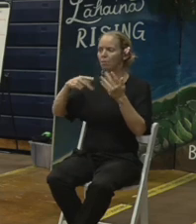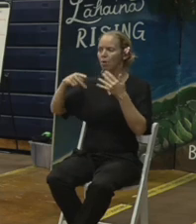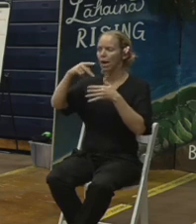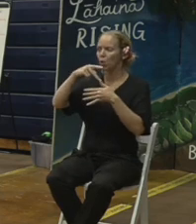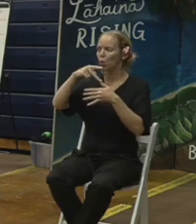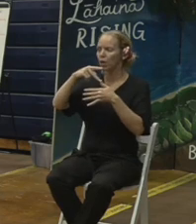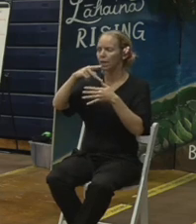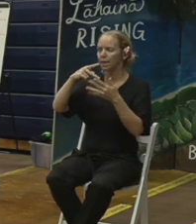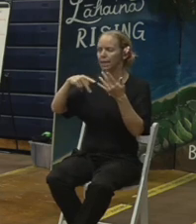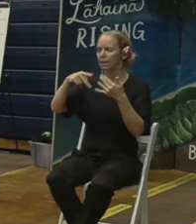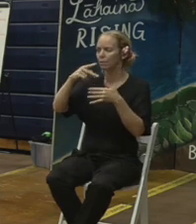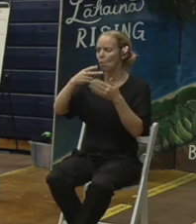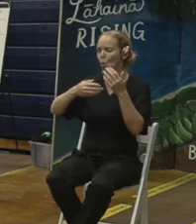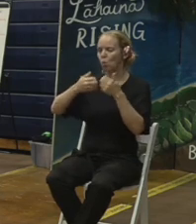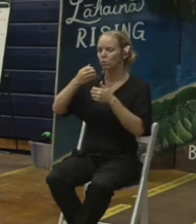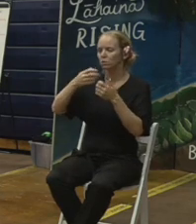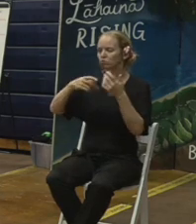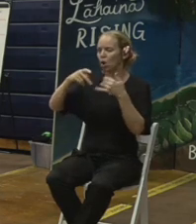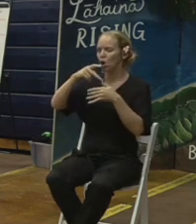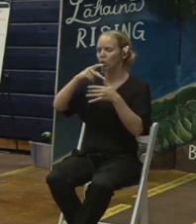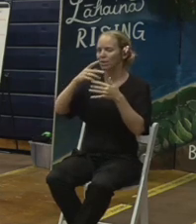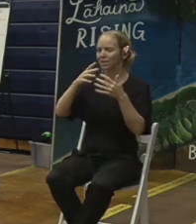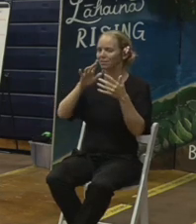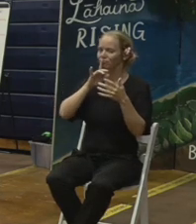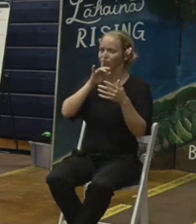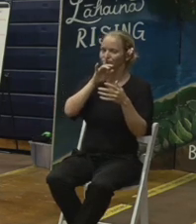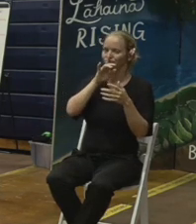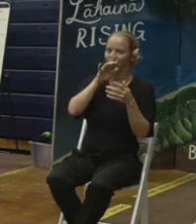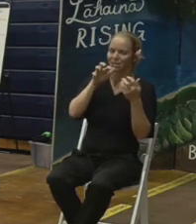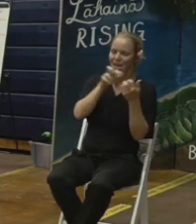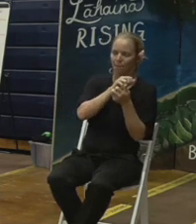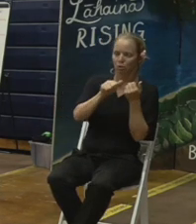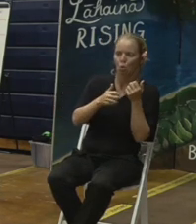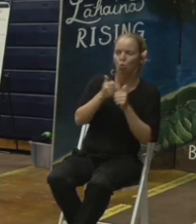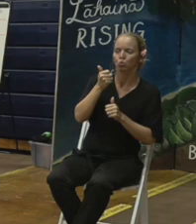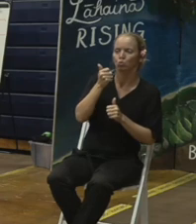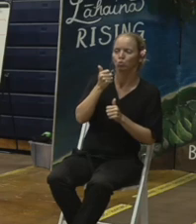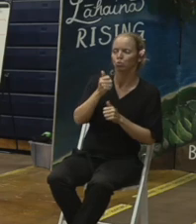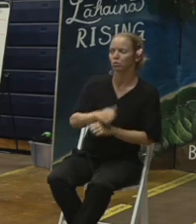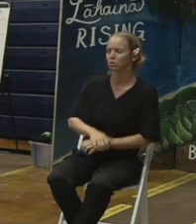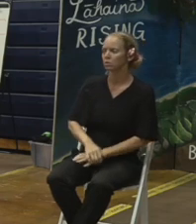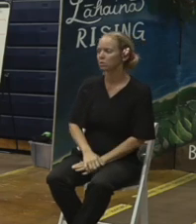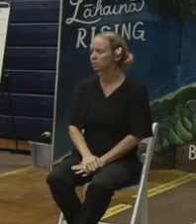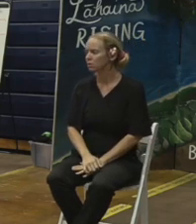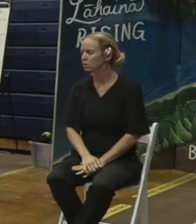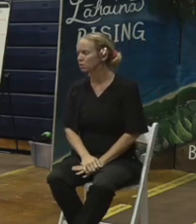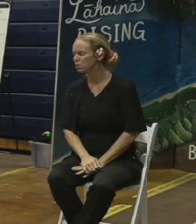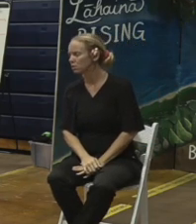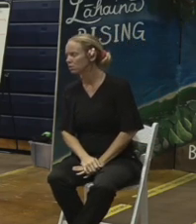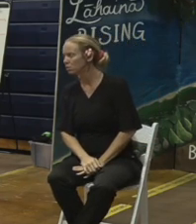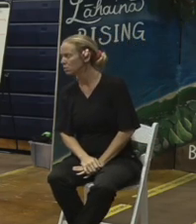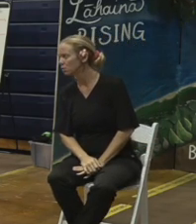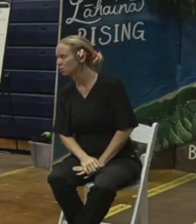the next question is are you going to fill up and cap the cesspools in Waihe Kuli district